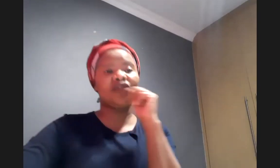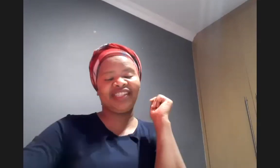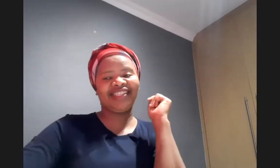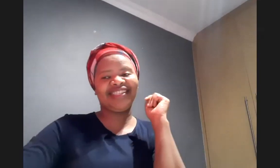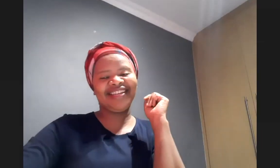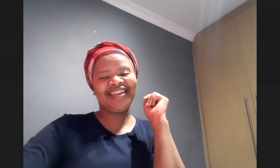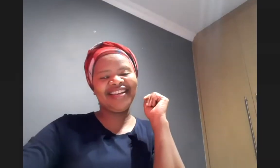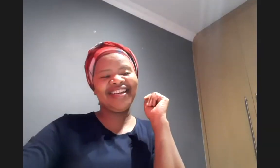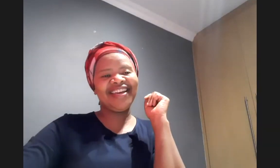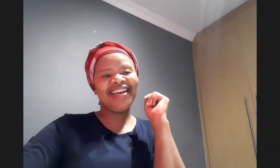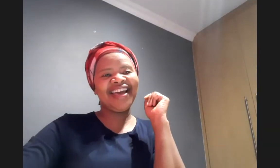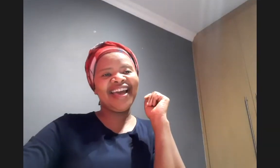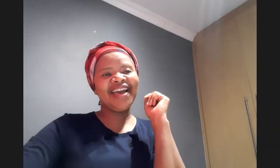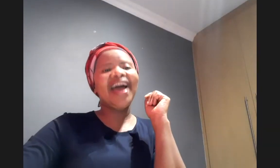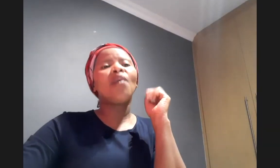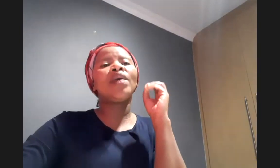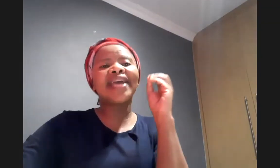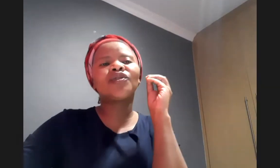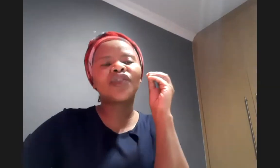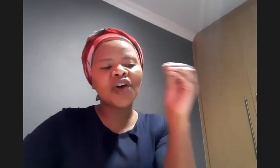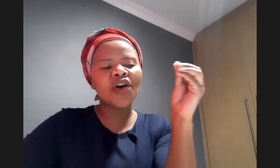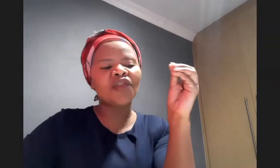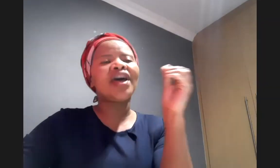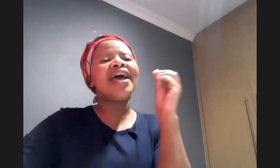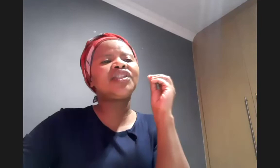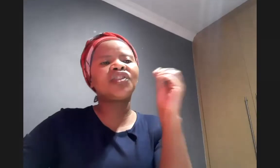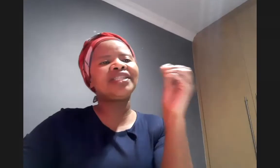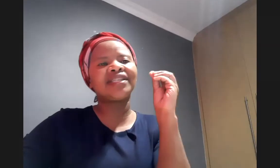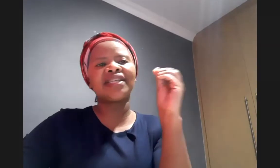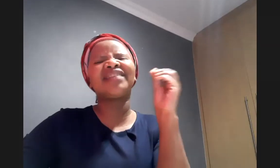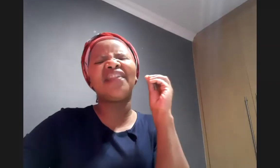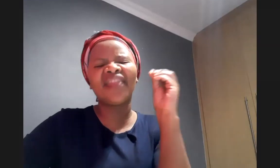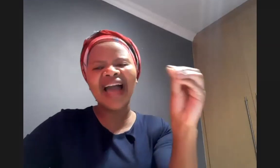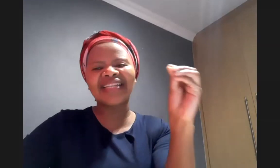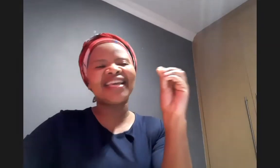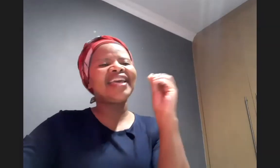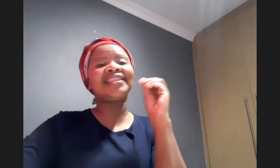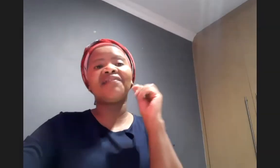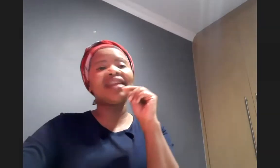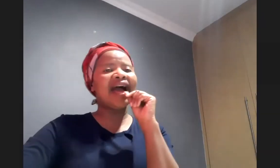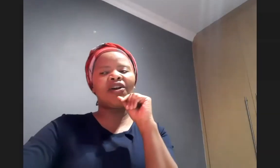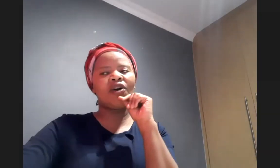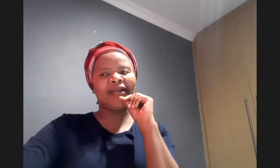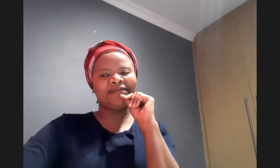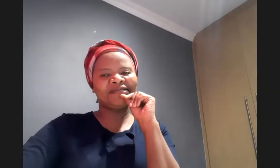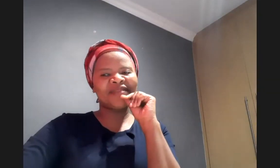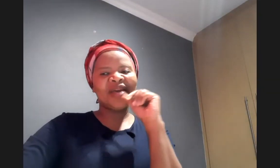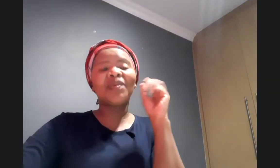we get to serve as jesus serves and that is a very high calling because